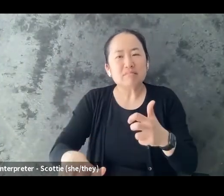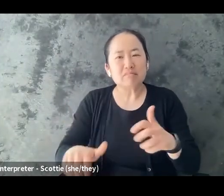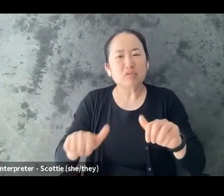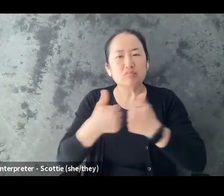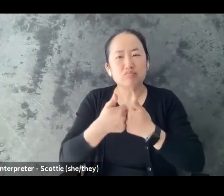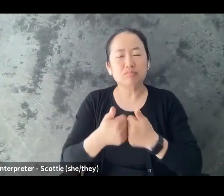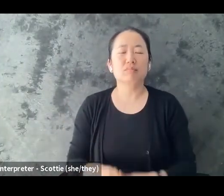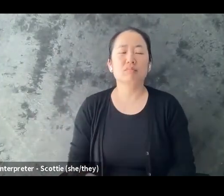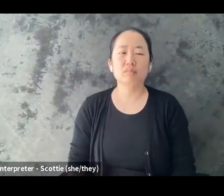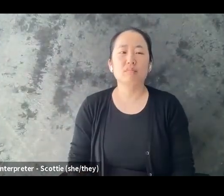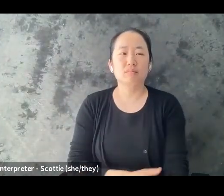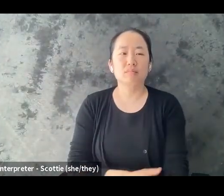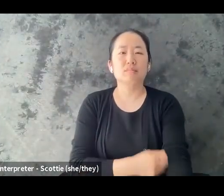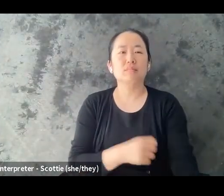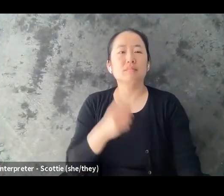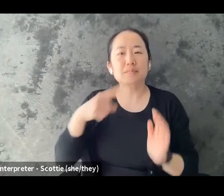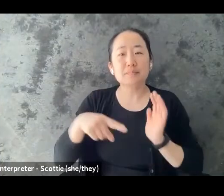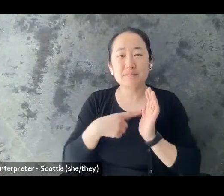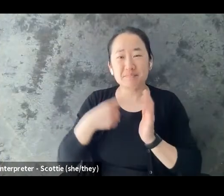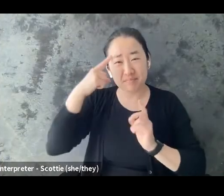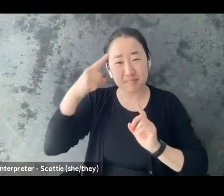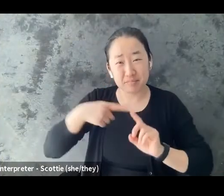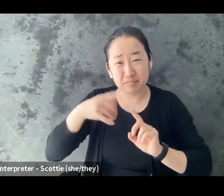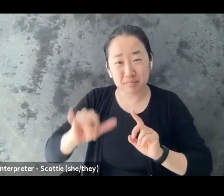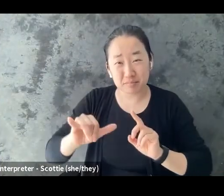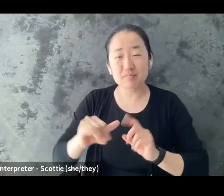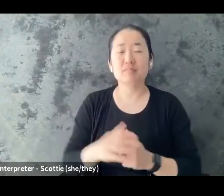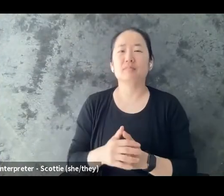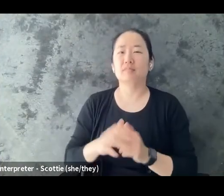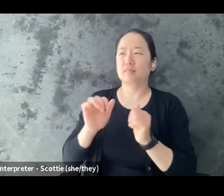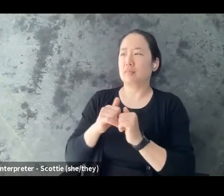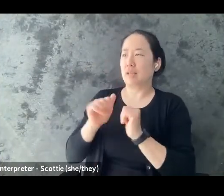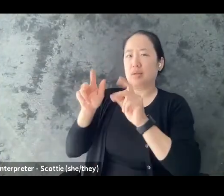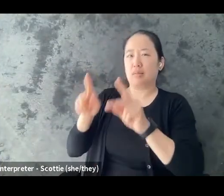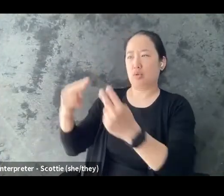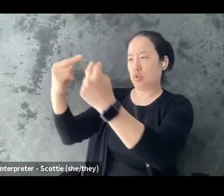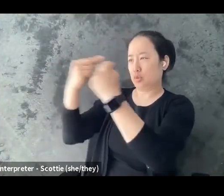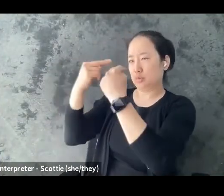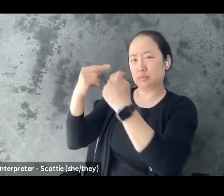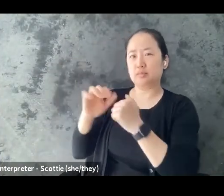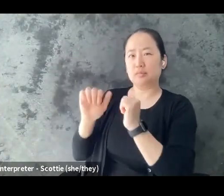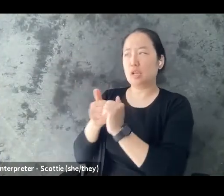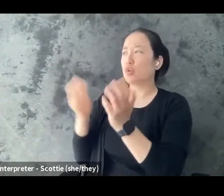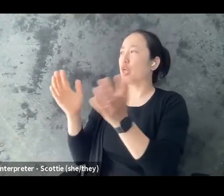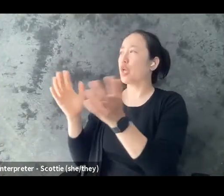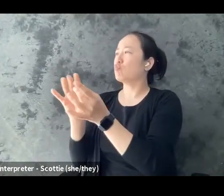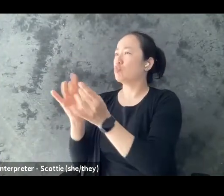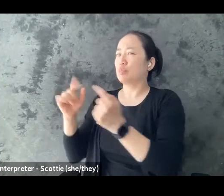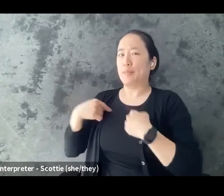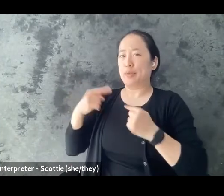sometimes ways of thinking of that is how does this person see me what are the ways that they talk about me to other people or the ways that